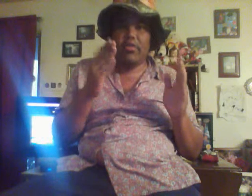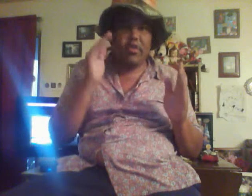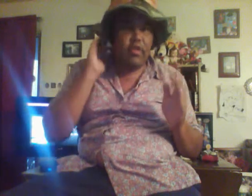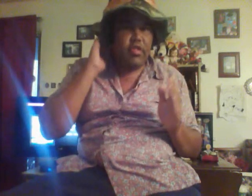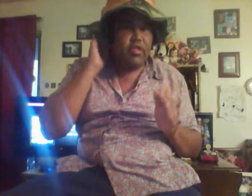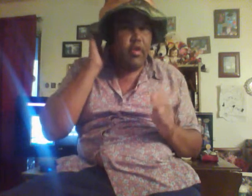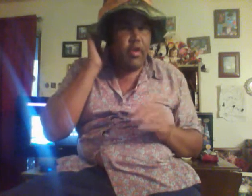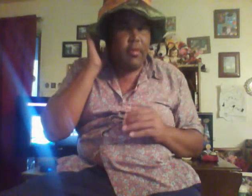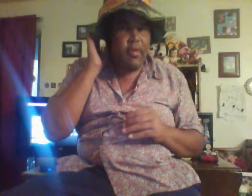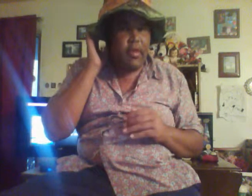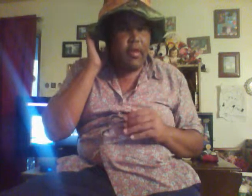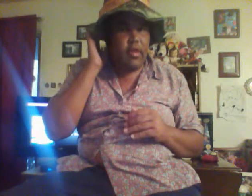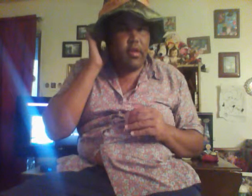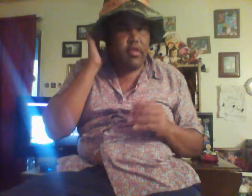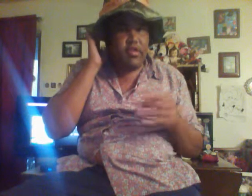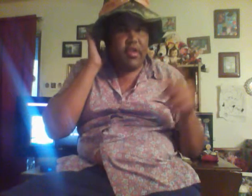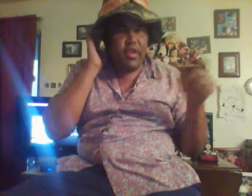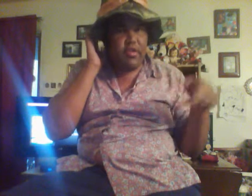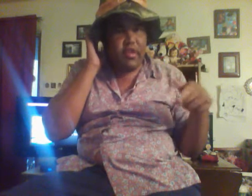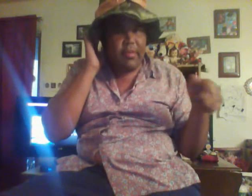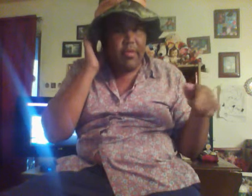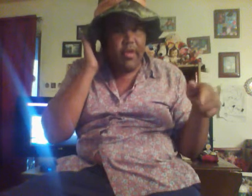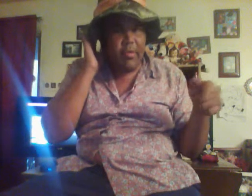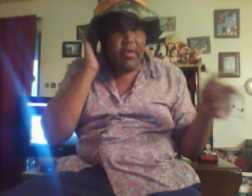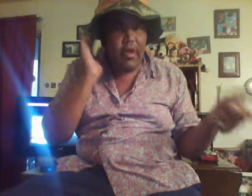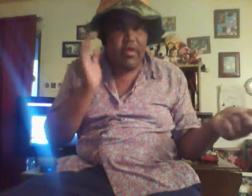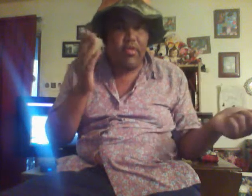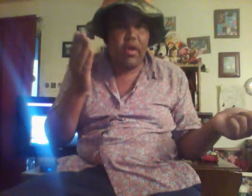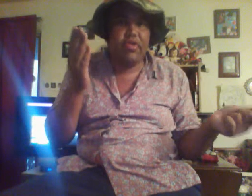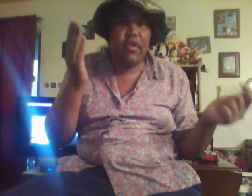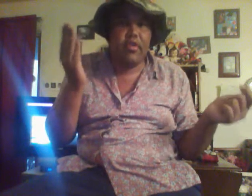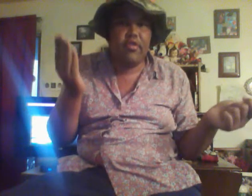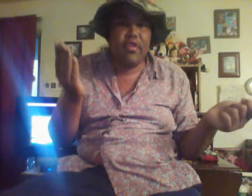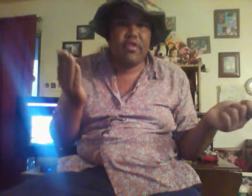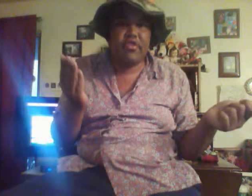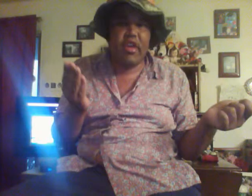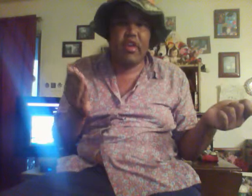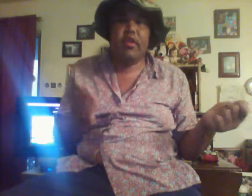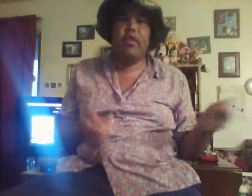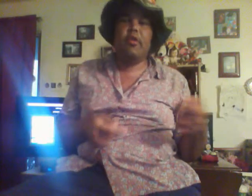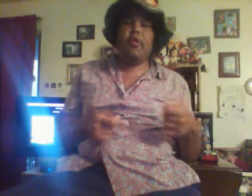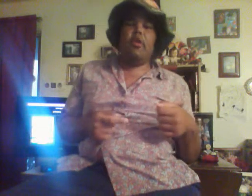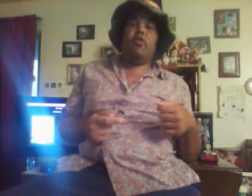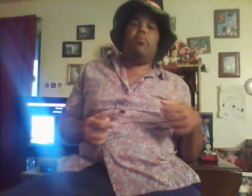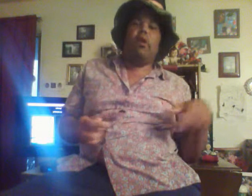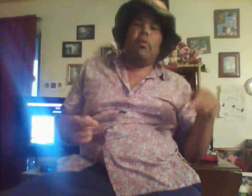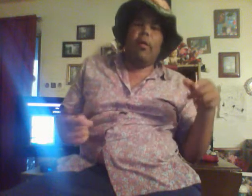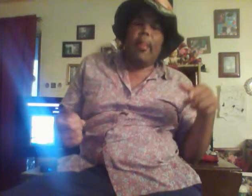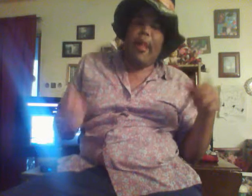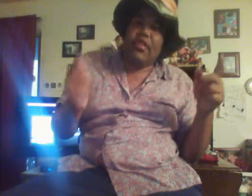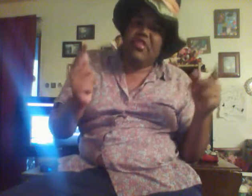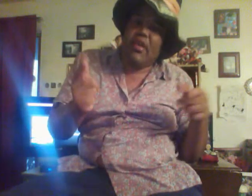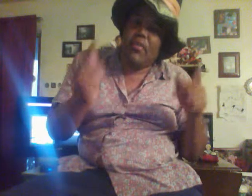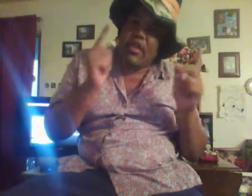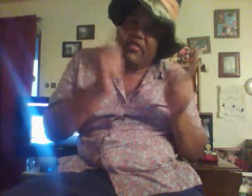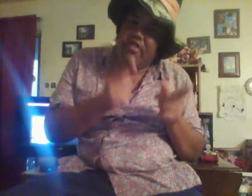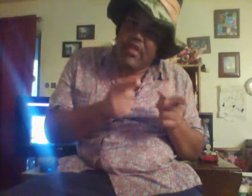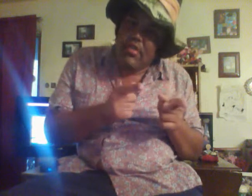the series, Corby... Is this character named Corby, who had a cross on Dorsey Jane. Well, I thought, what if, when